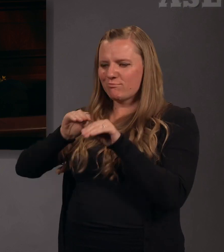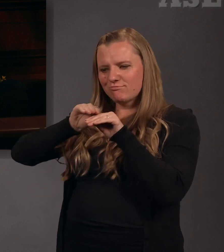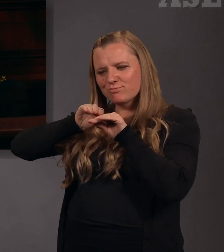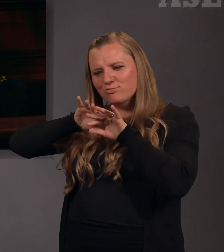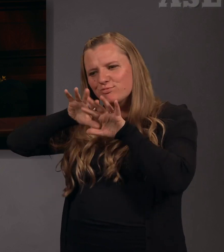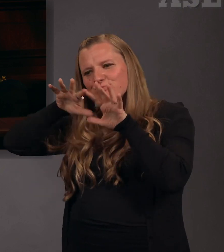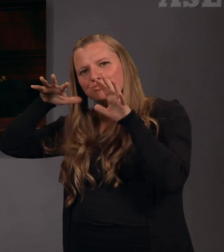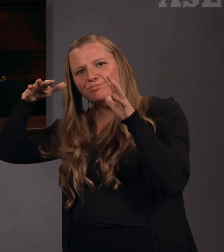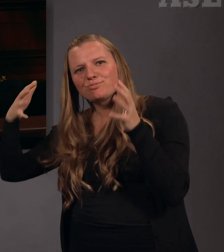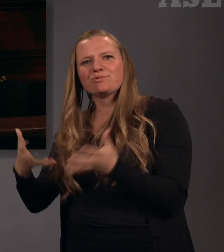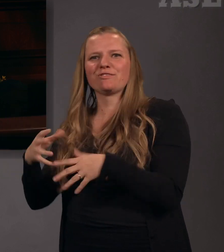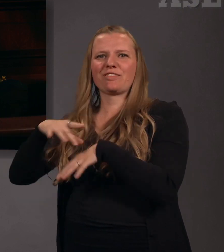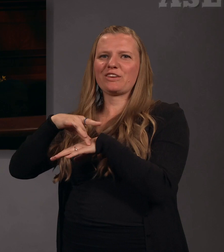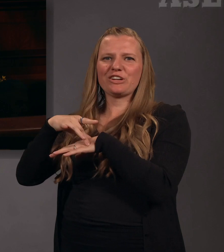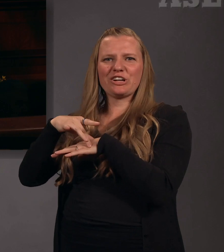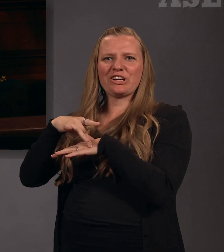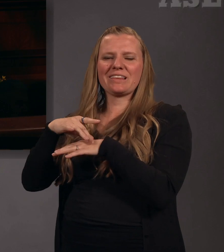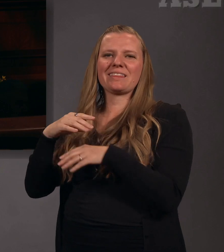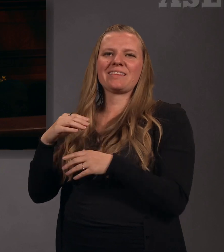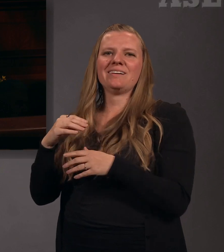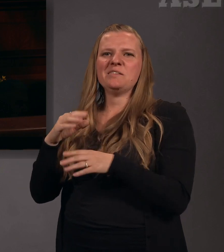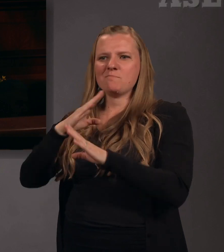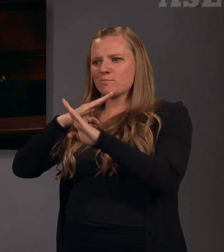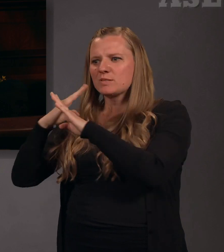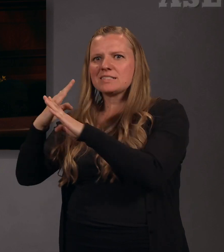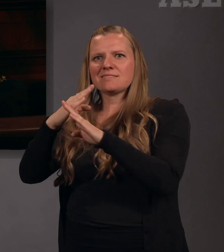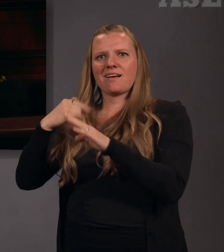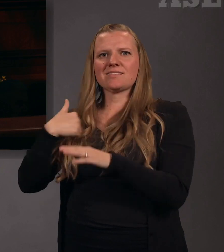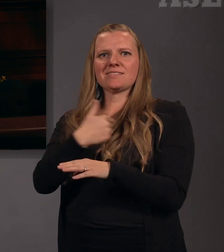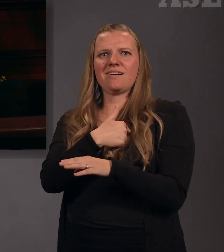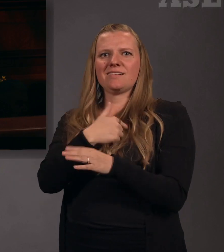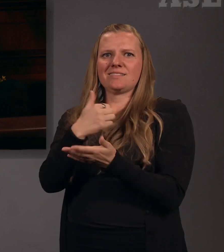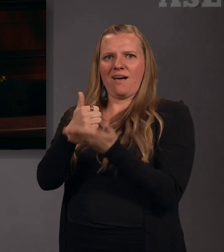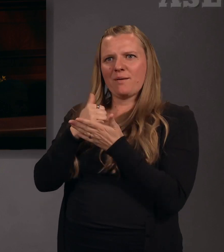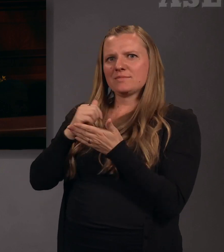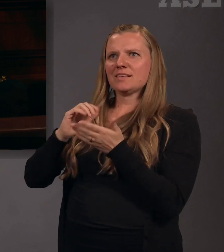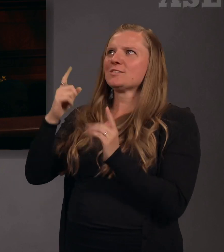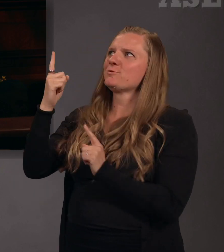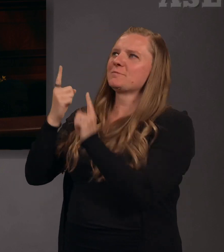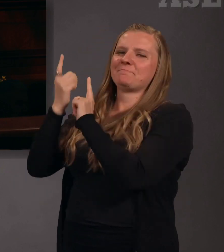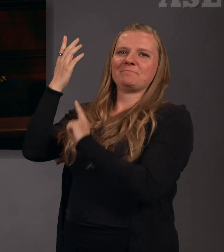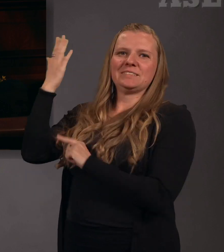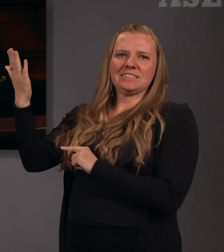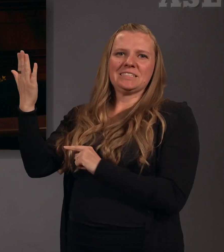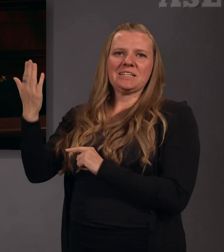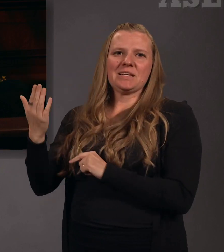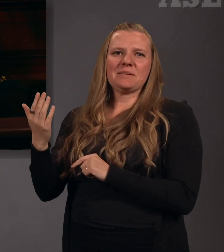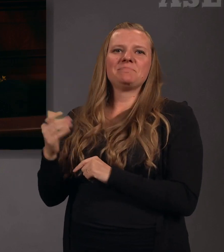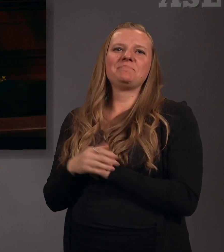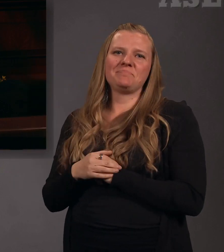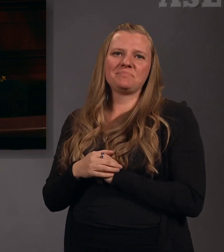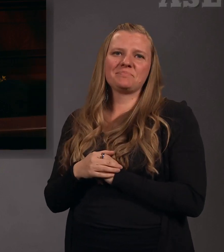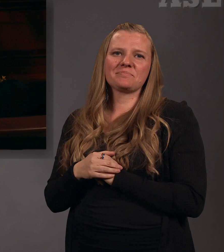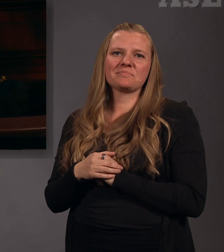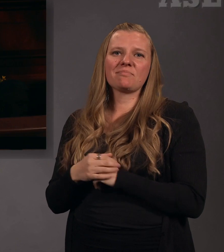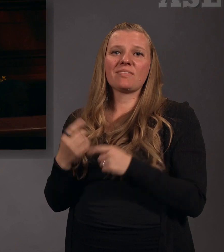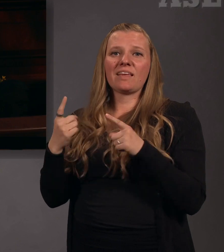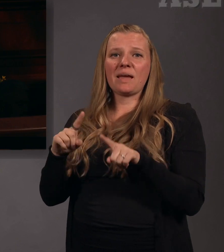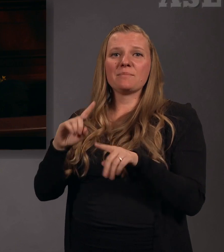throughout the world to counteract the efforts of the adversary and to redeem us as we come unto